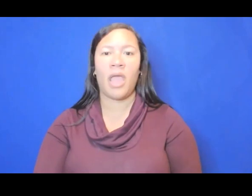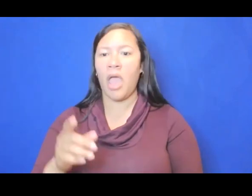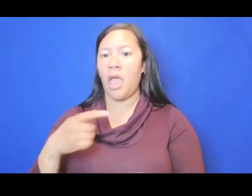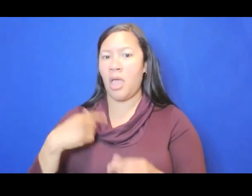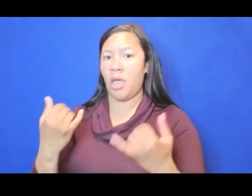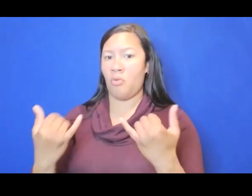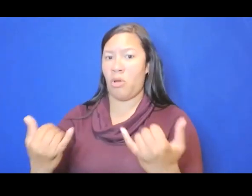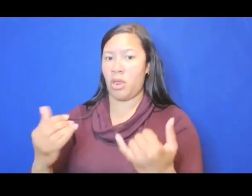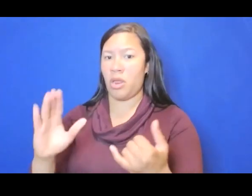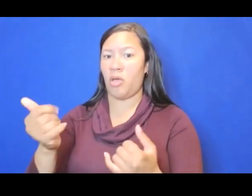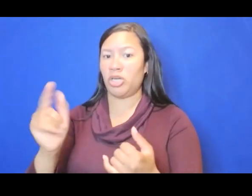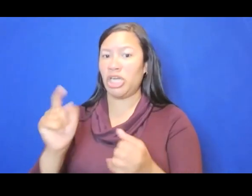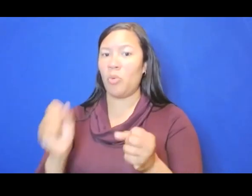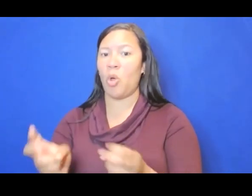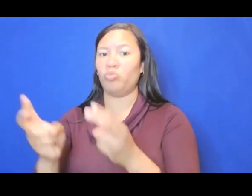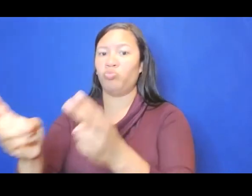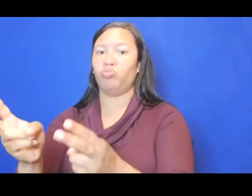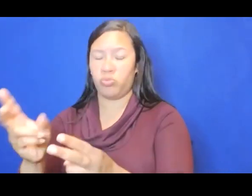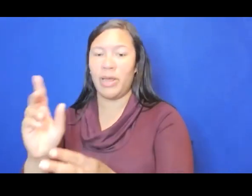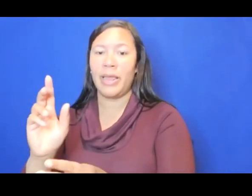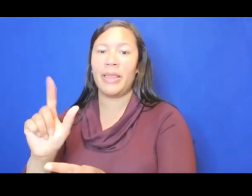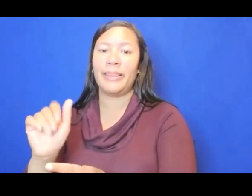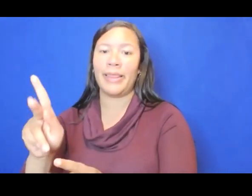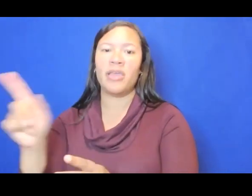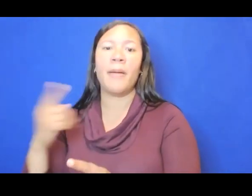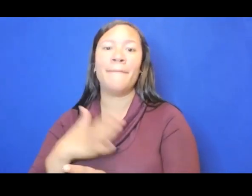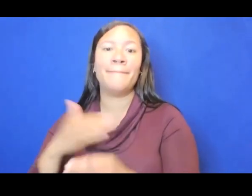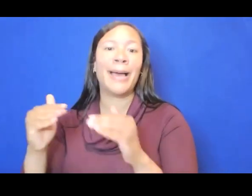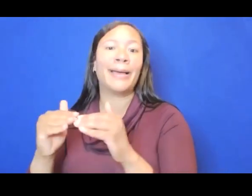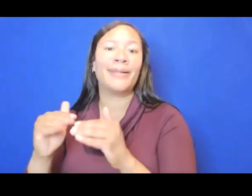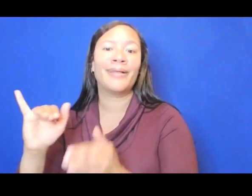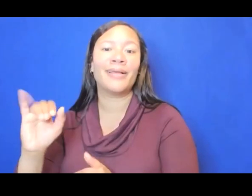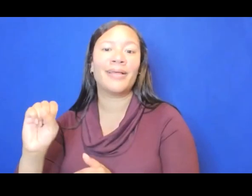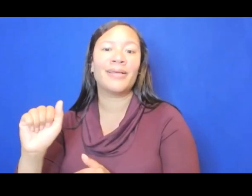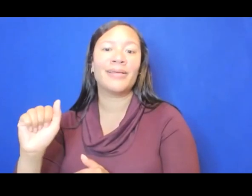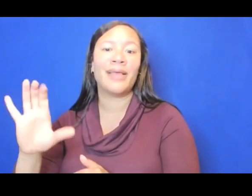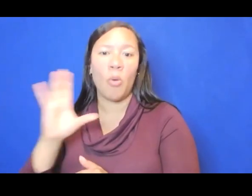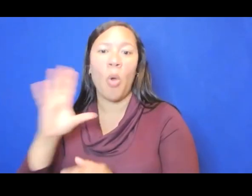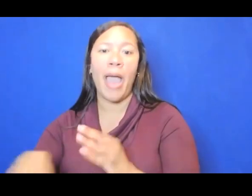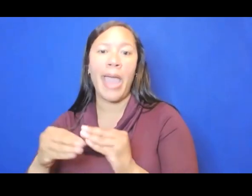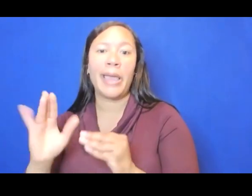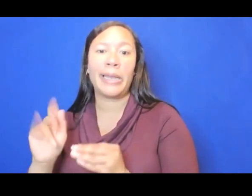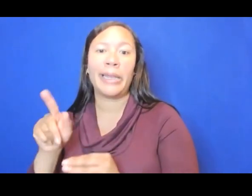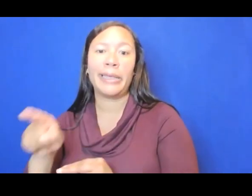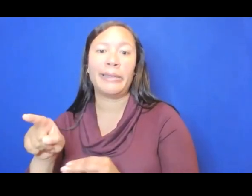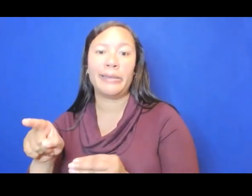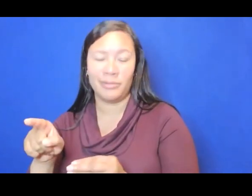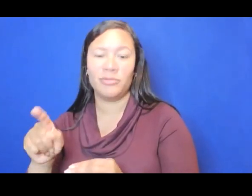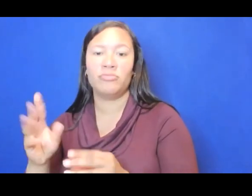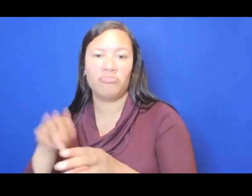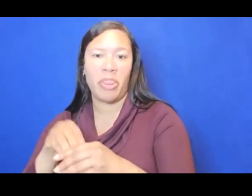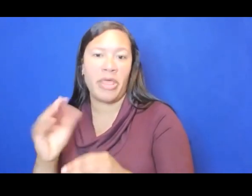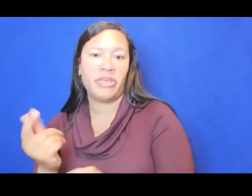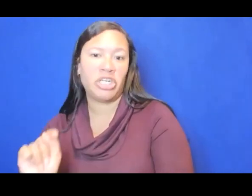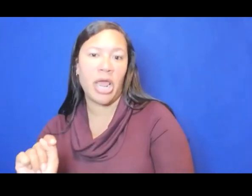chat as a link. So my colleague Isaac will do that, though you can also find it on the website. There's a button that says